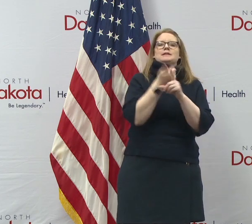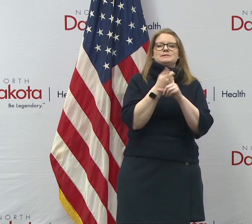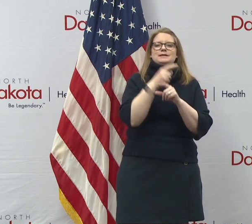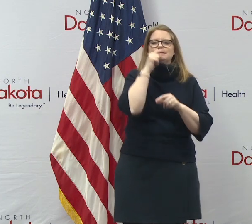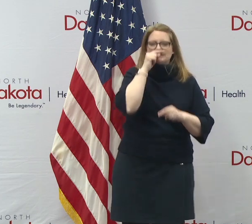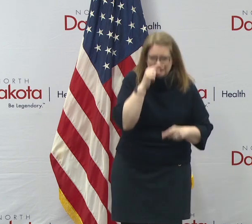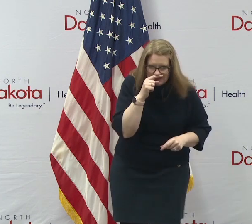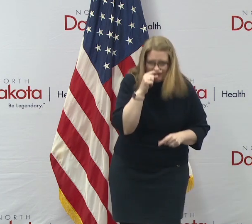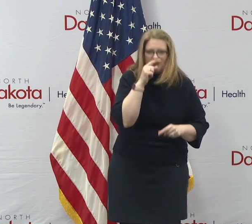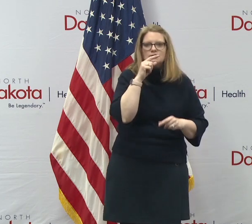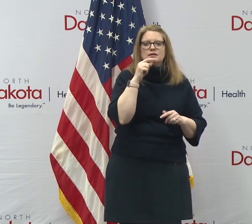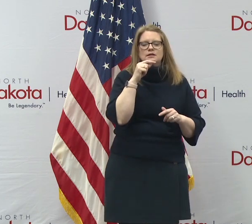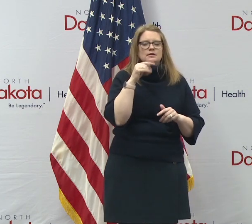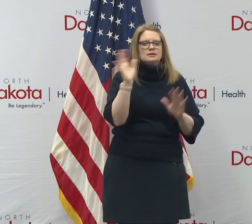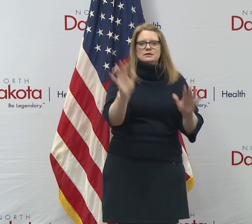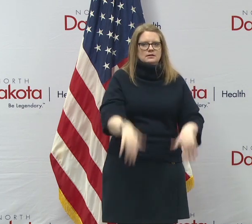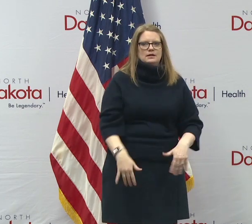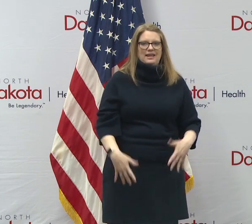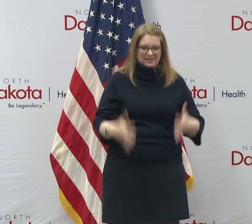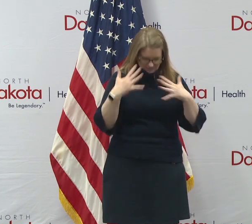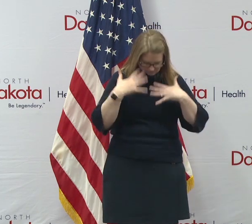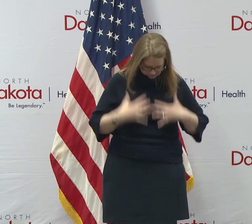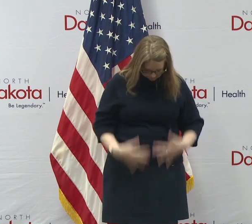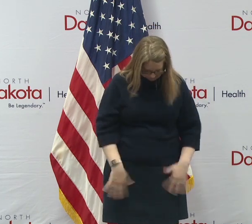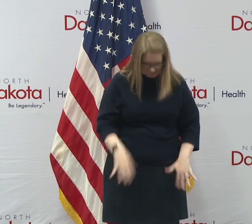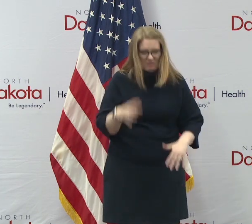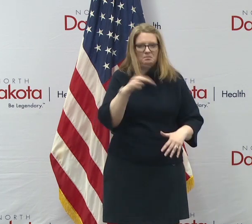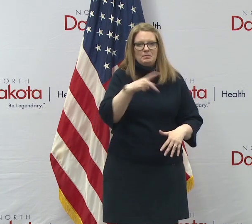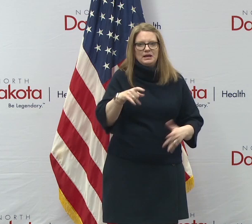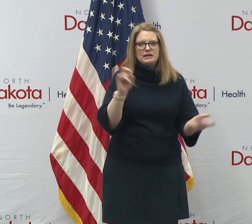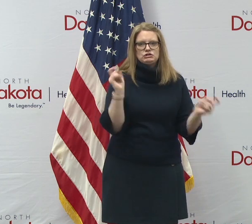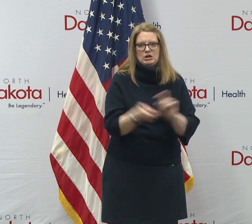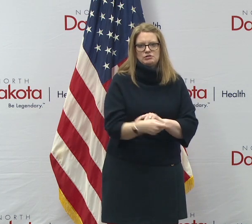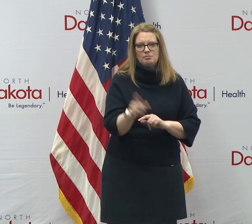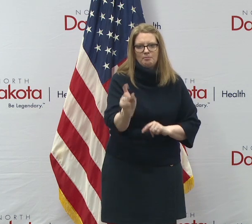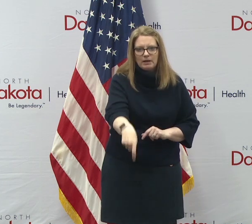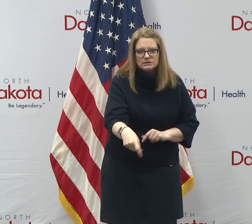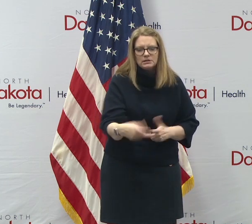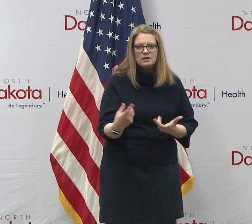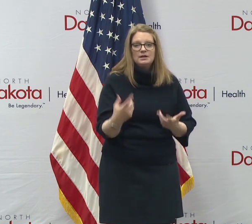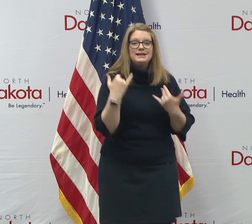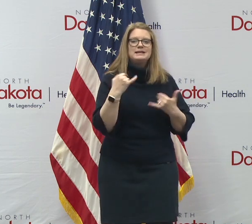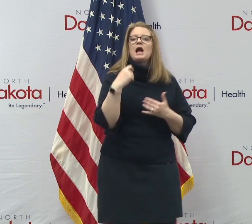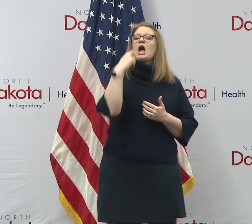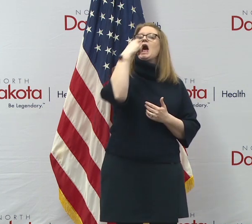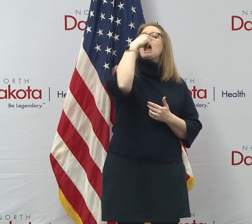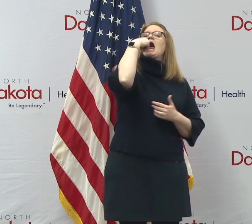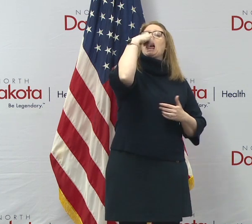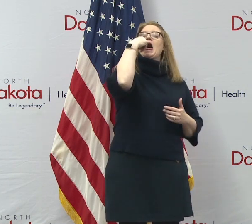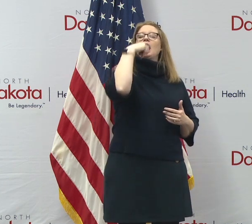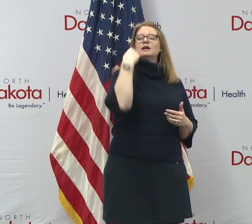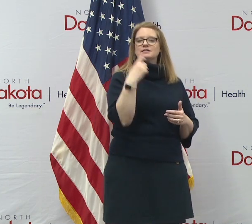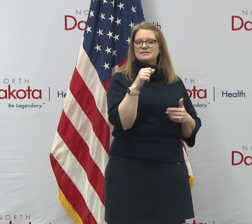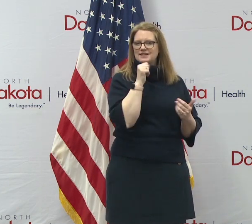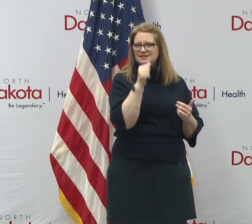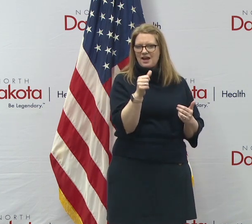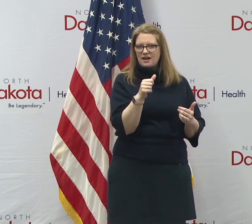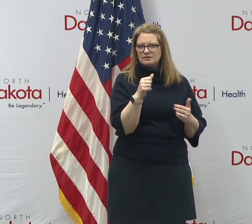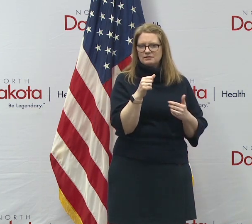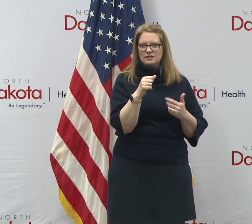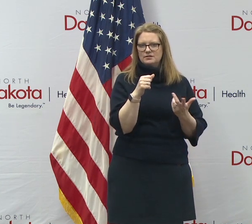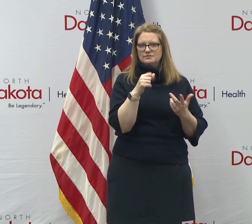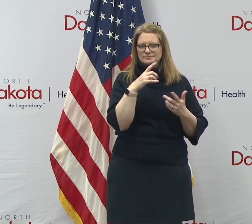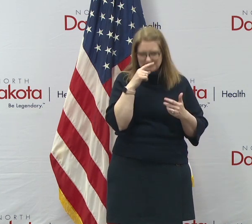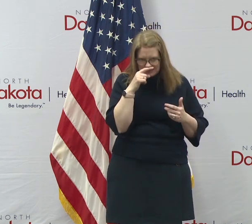uh, which would require a complete change out in PPE gear. And the, uh, the oral swab, uh, generally doesn't, uh, result that. So we're saving,